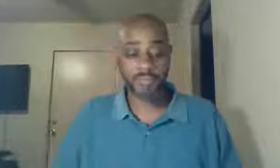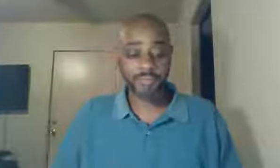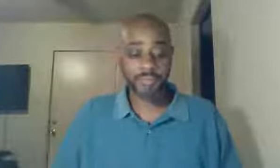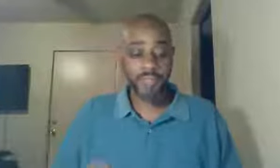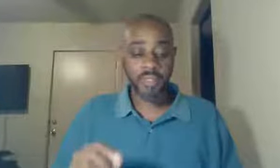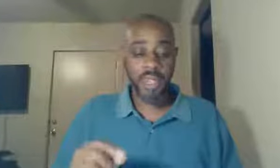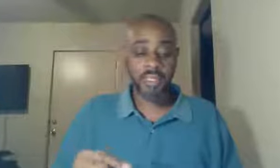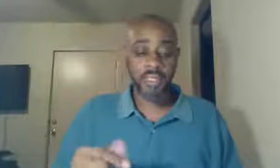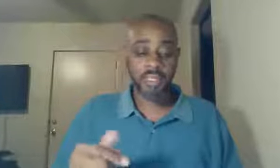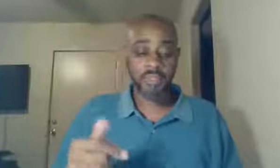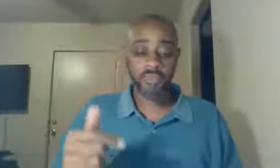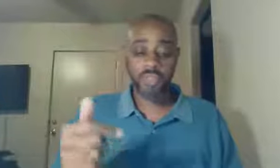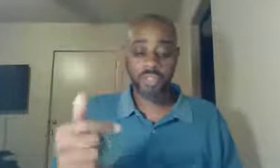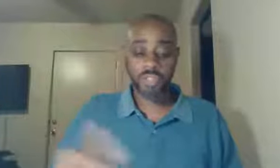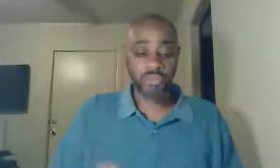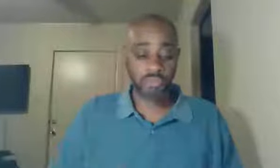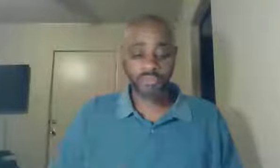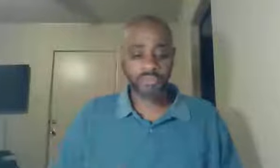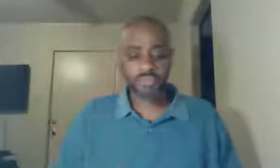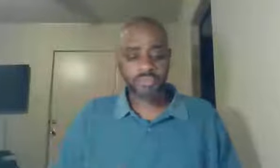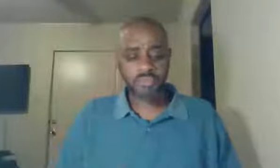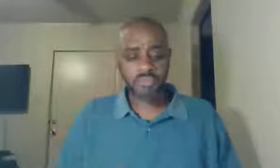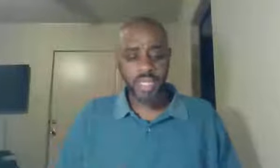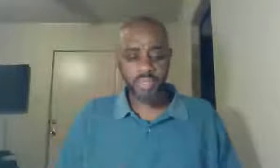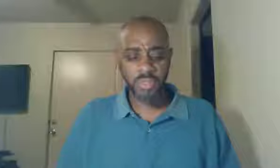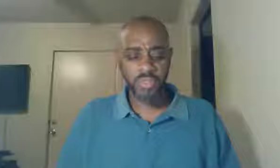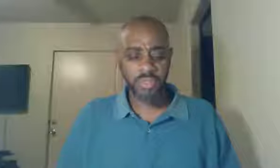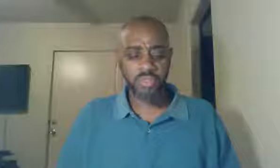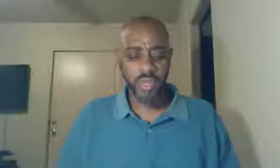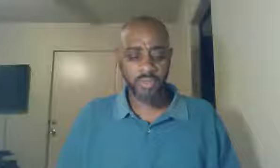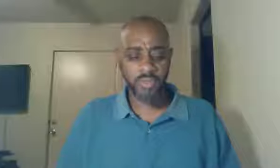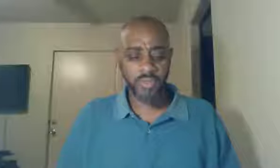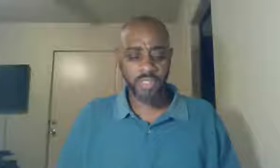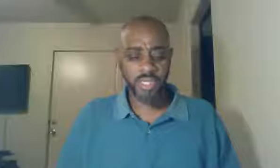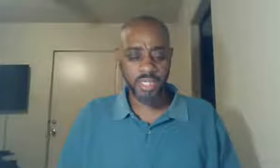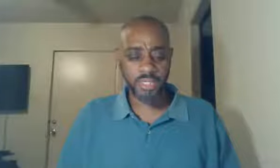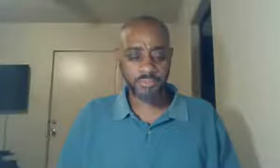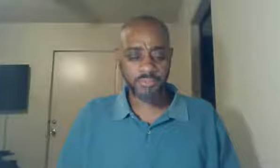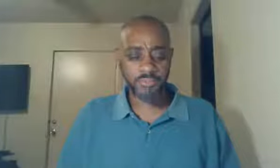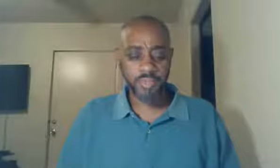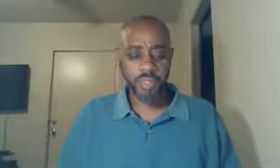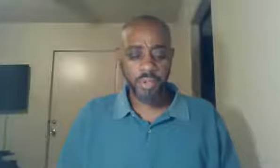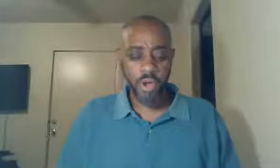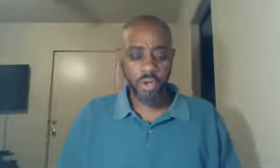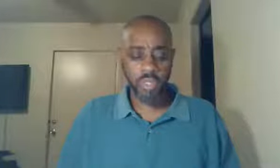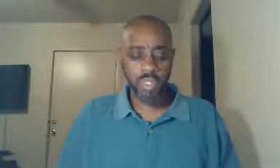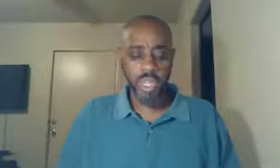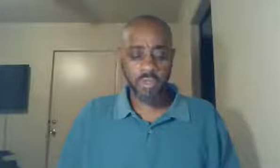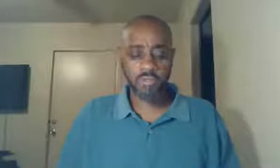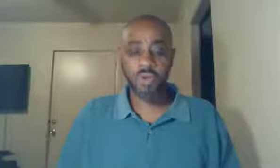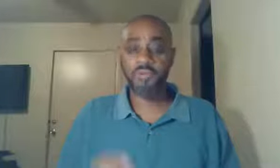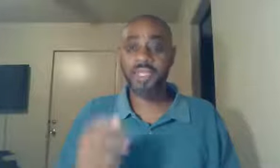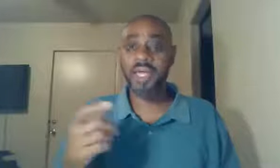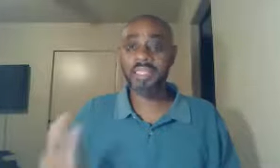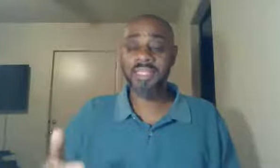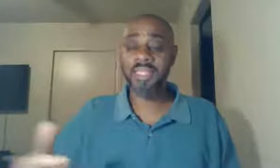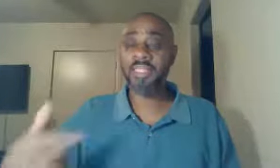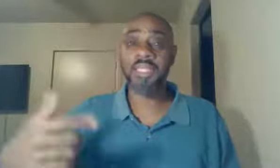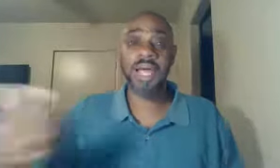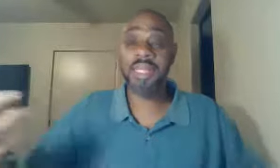that in verses 12 and 13, Paul carries forth the idea, look, I